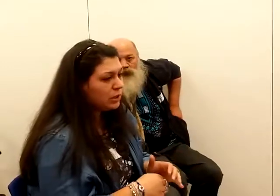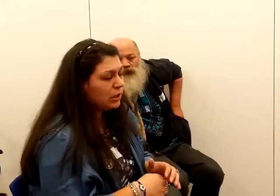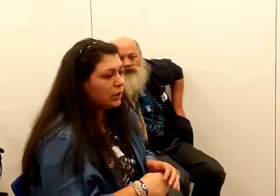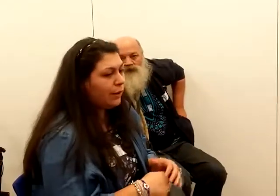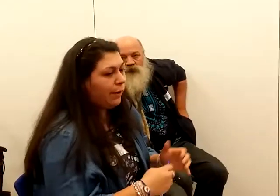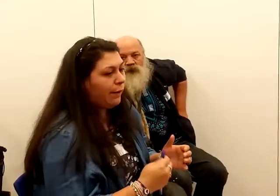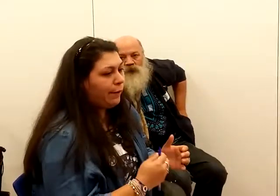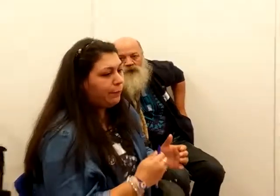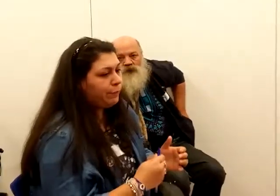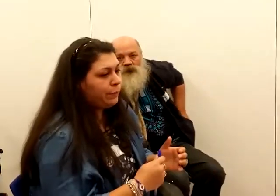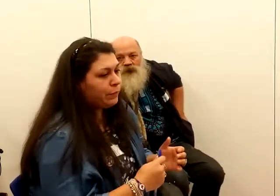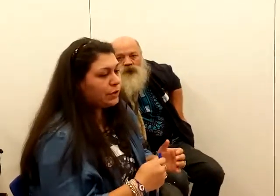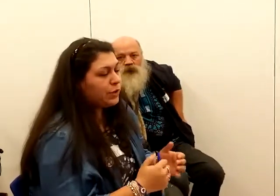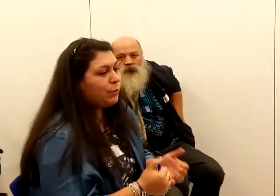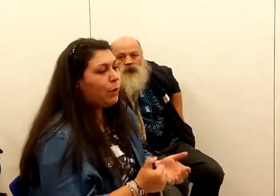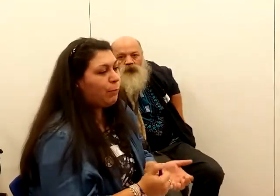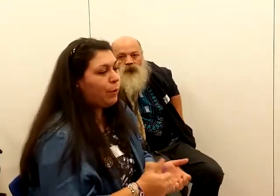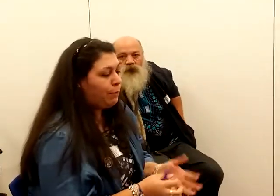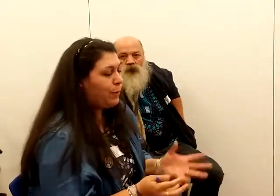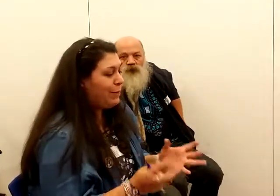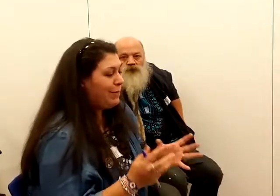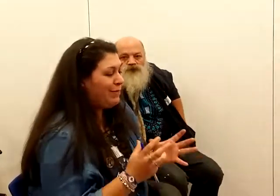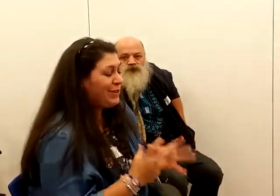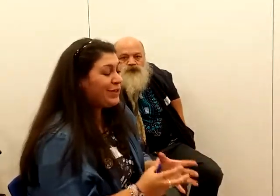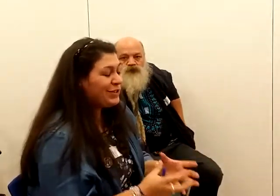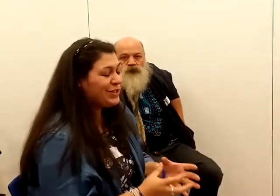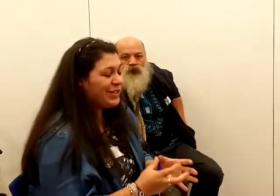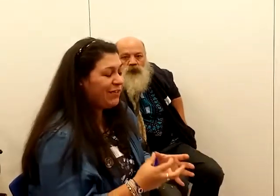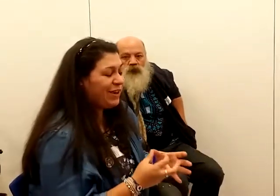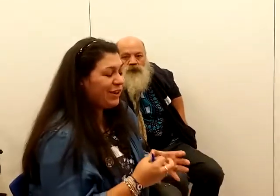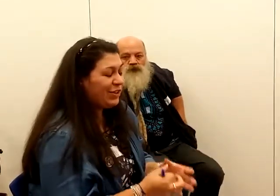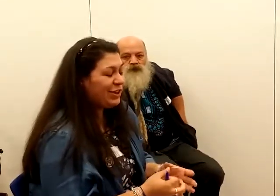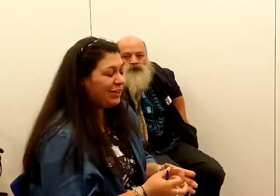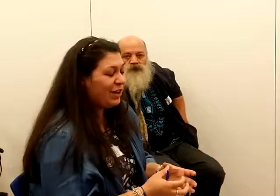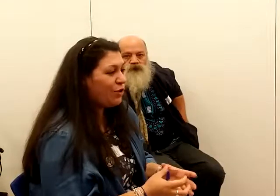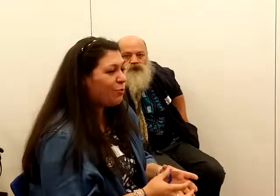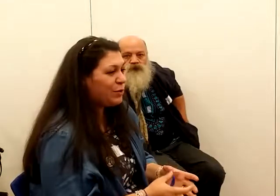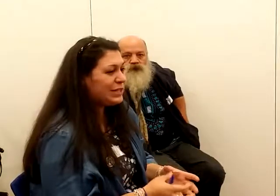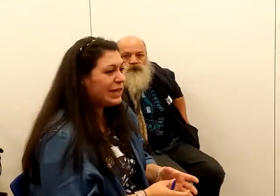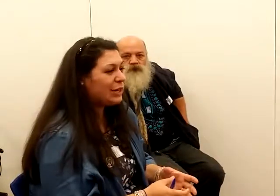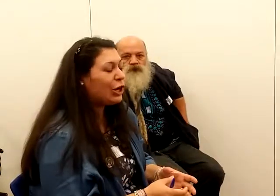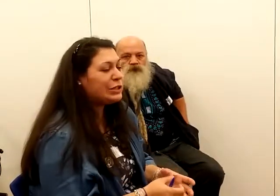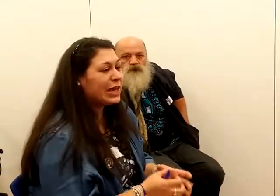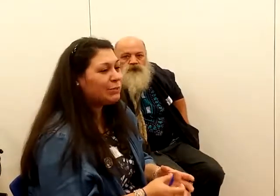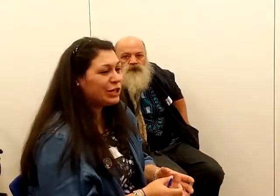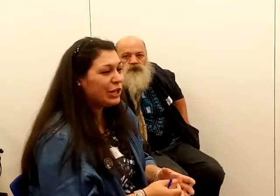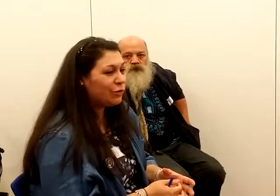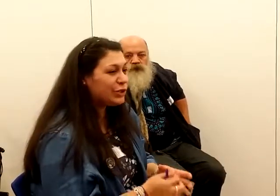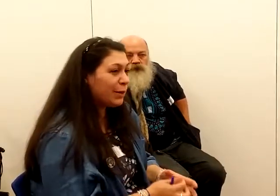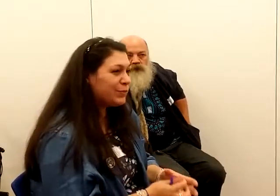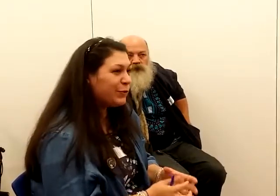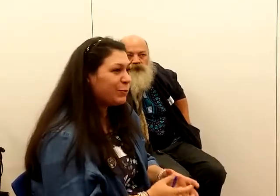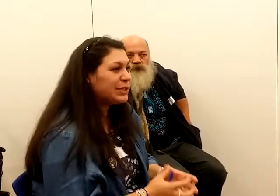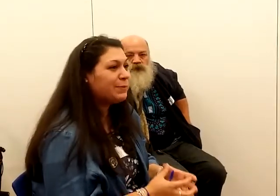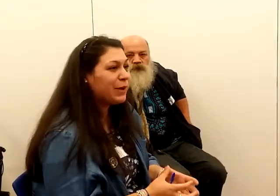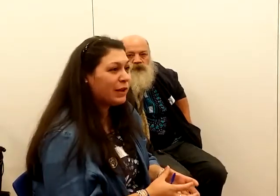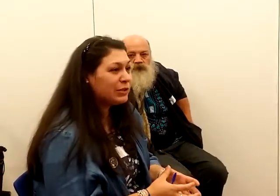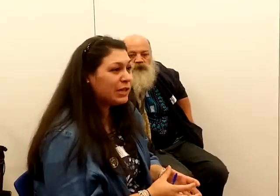us. There's only one problem, and the videos that they're including, they're not putting in closed captioning or self-performing subtitles.